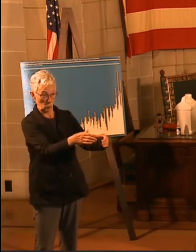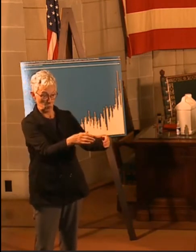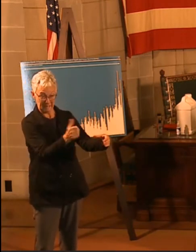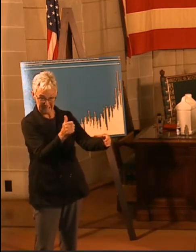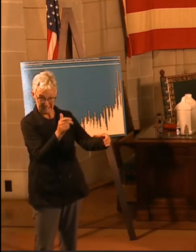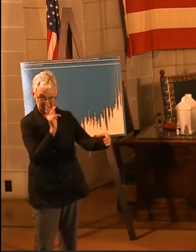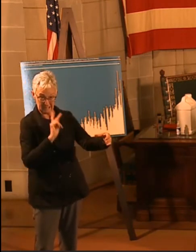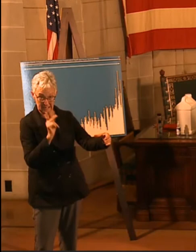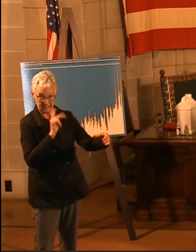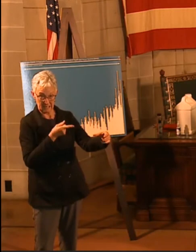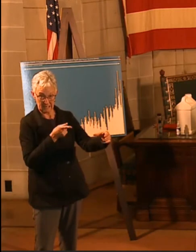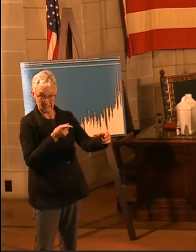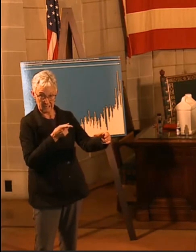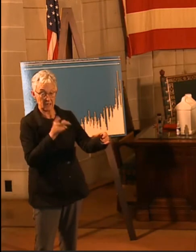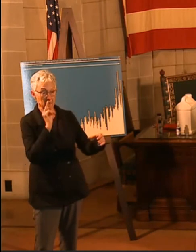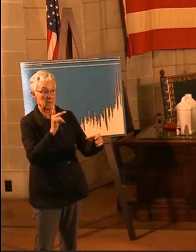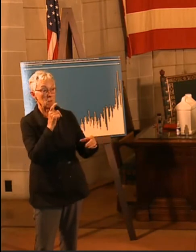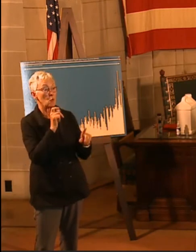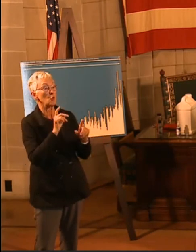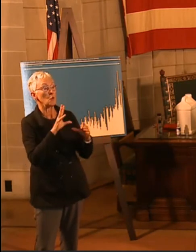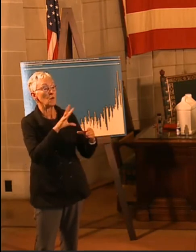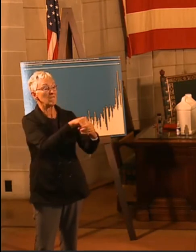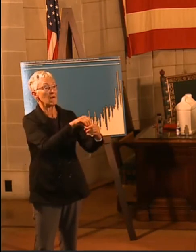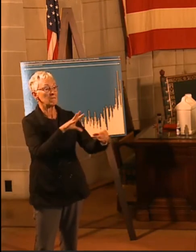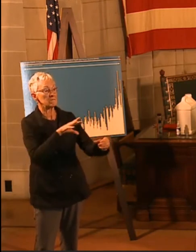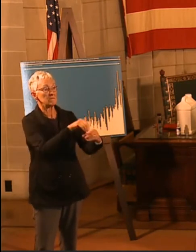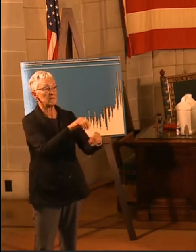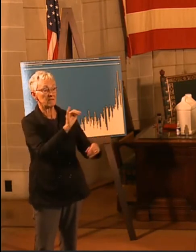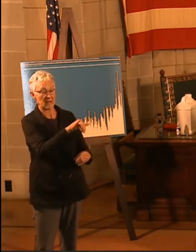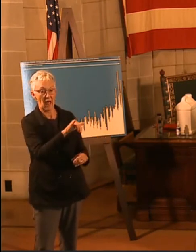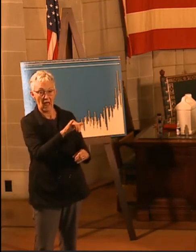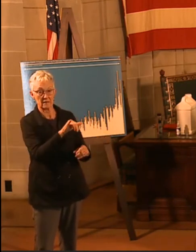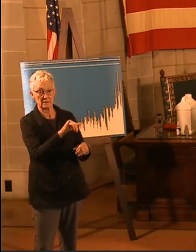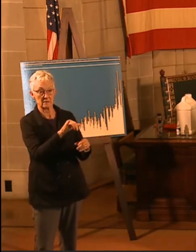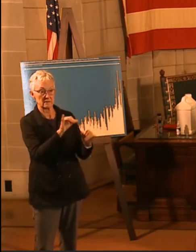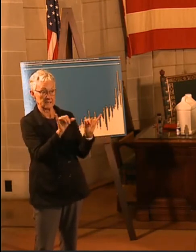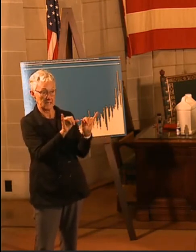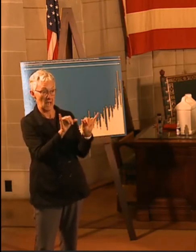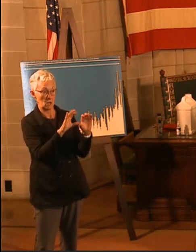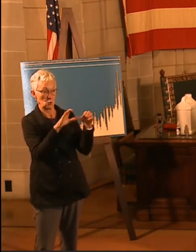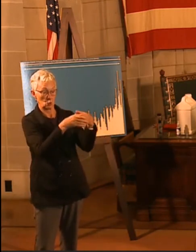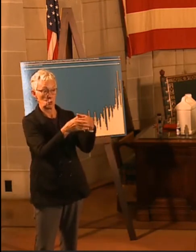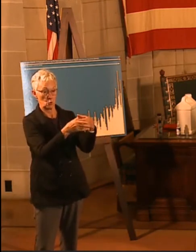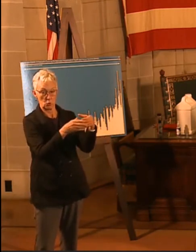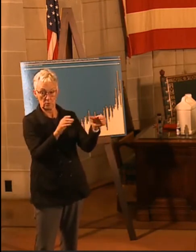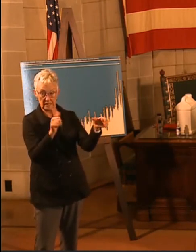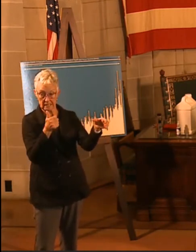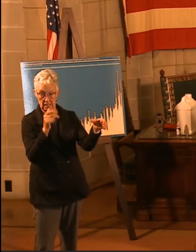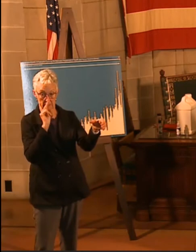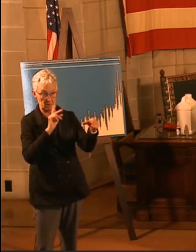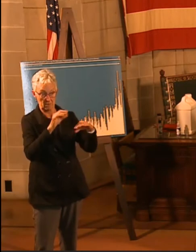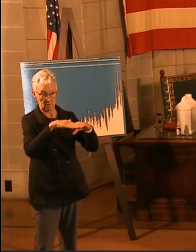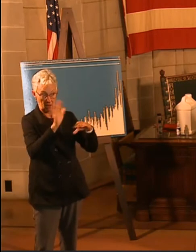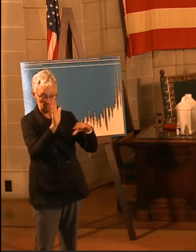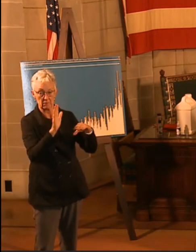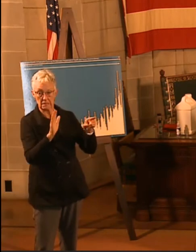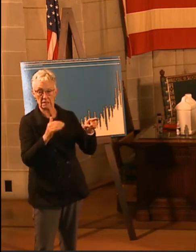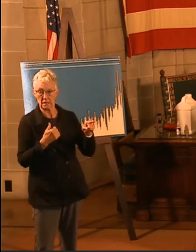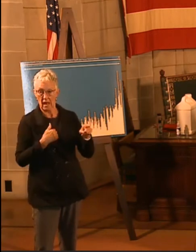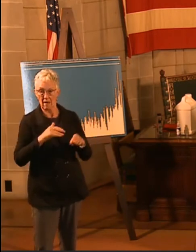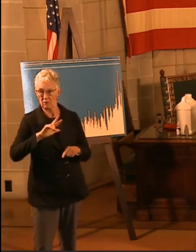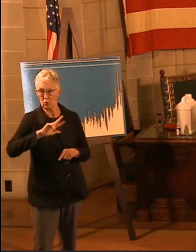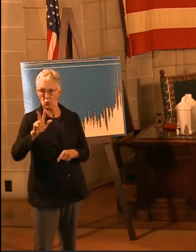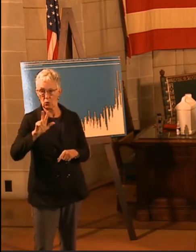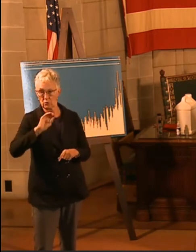situations for seven times or more had almost 30 times the risk of COVID from those who did not attend those types of